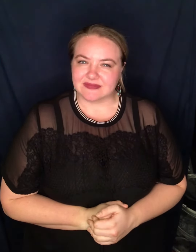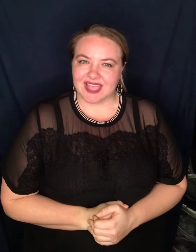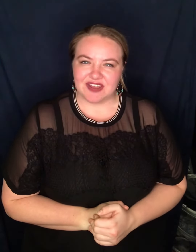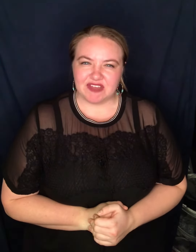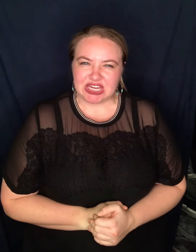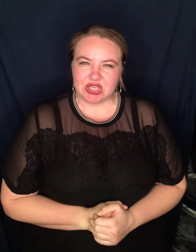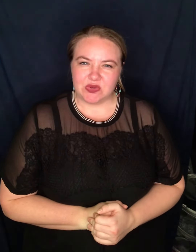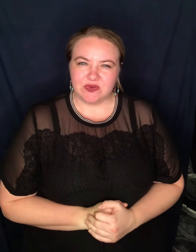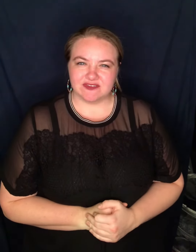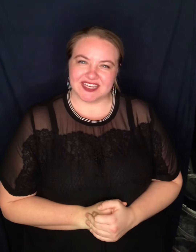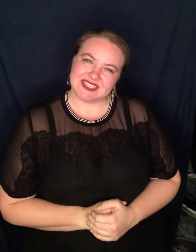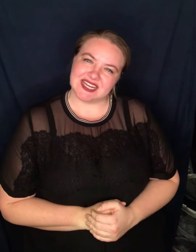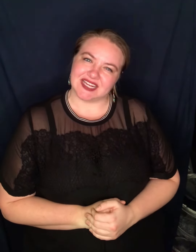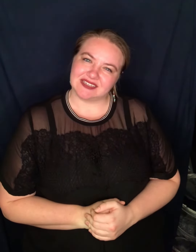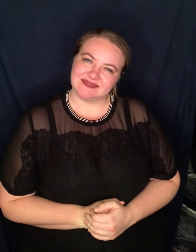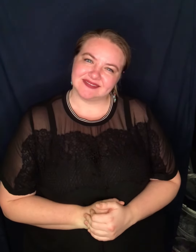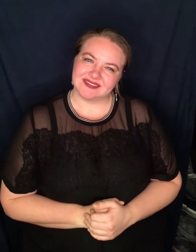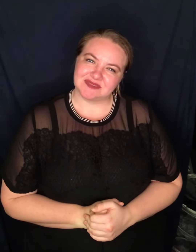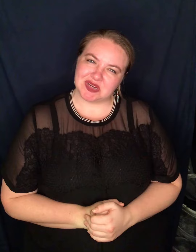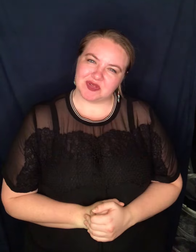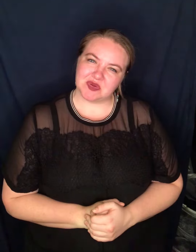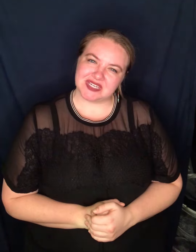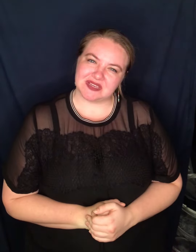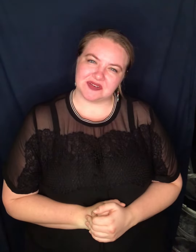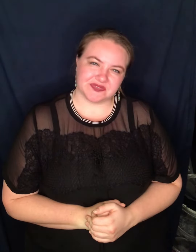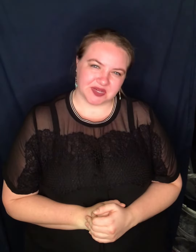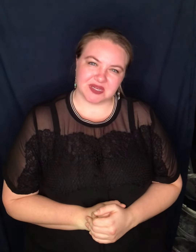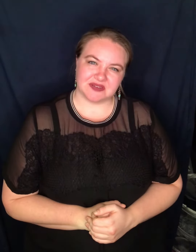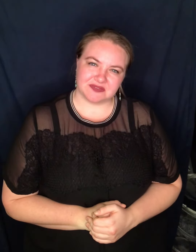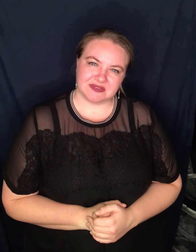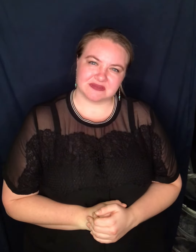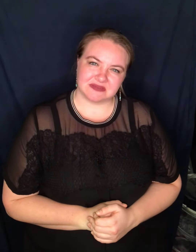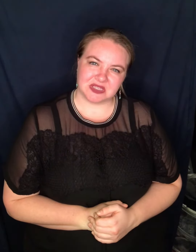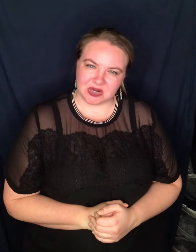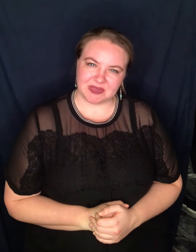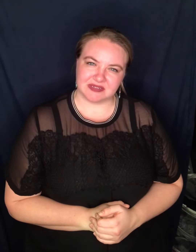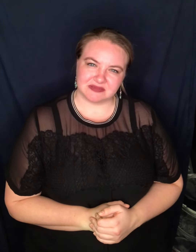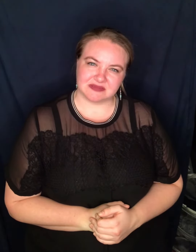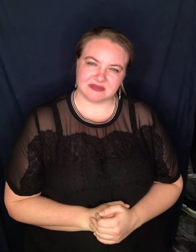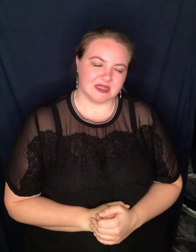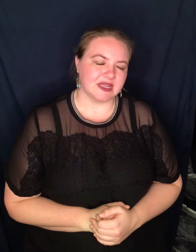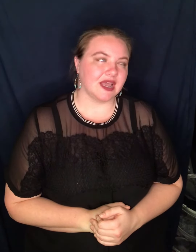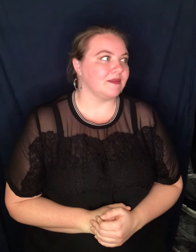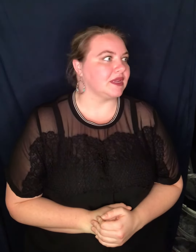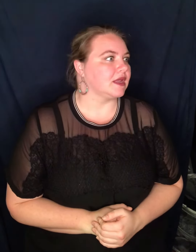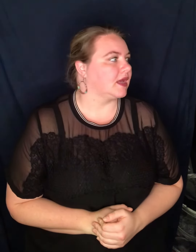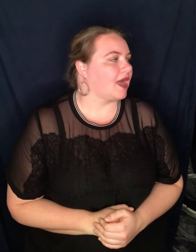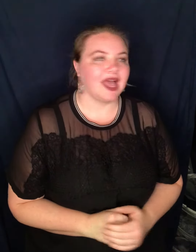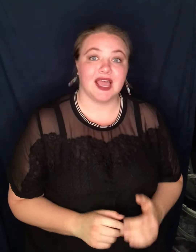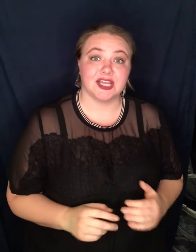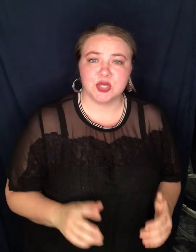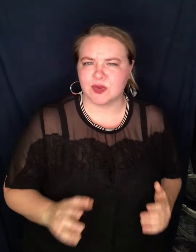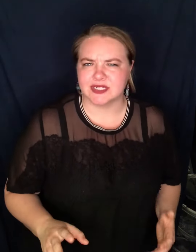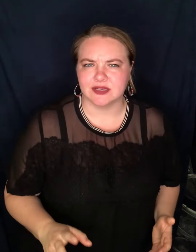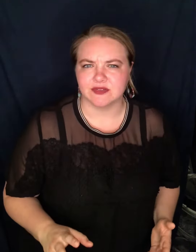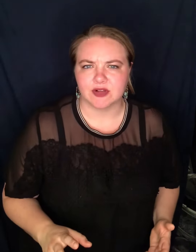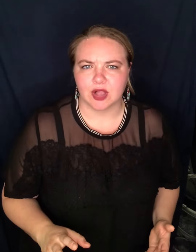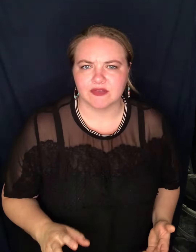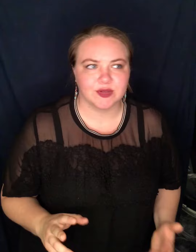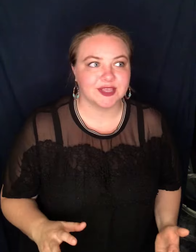And I find you fascinating. But I really want to tell you to fuck off. You know what I mean? I mean, I don't want to tell you to fuck off. Really,